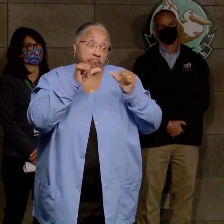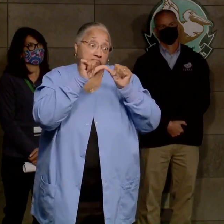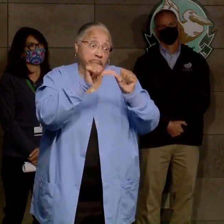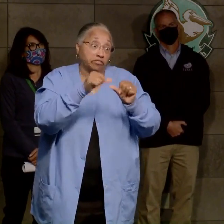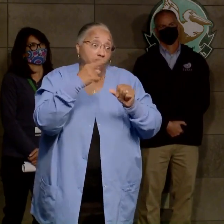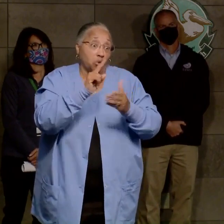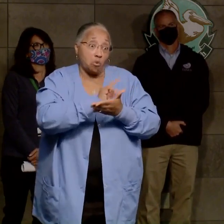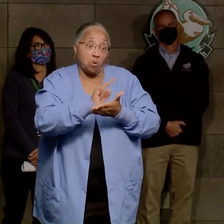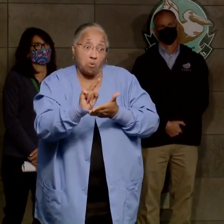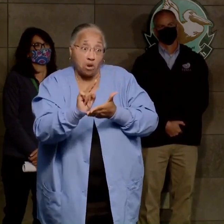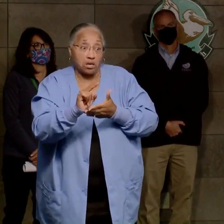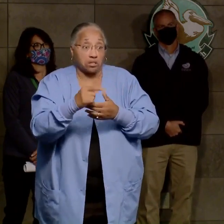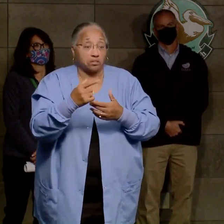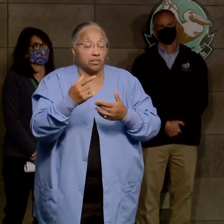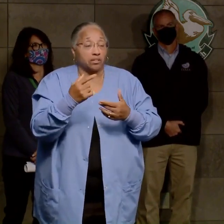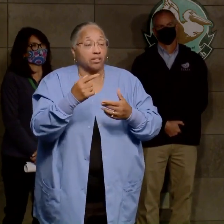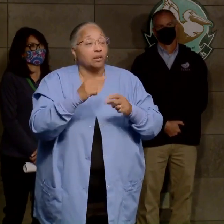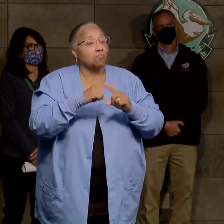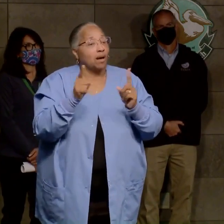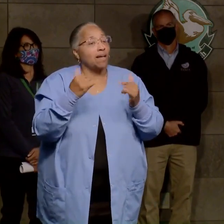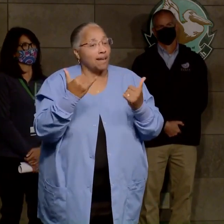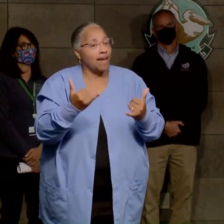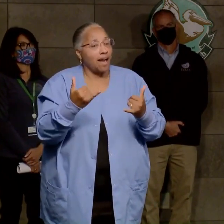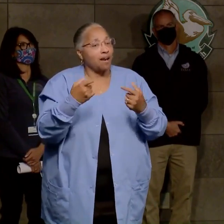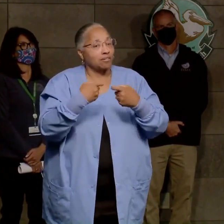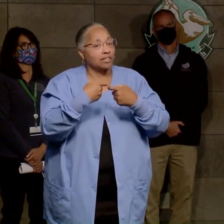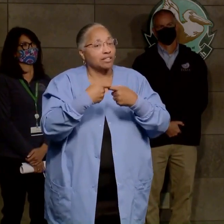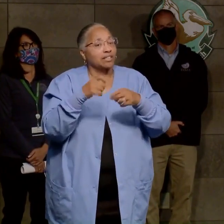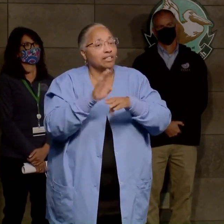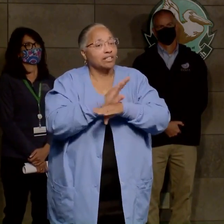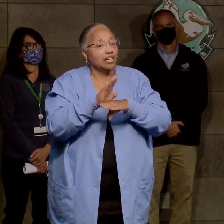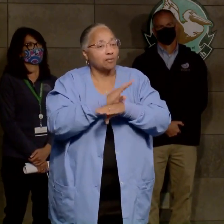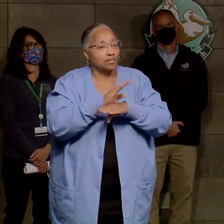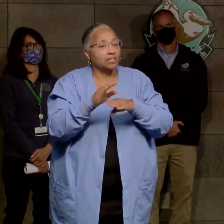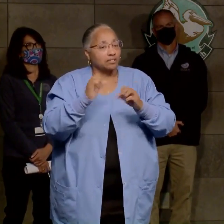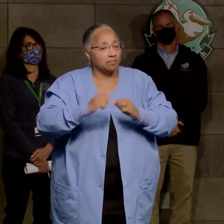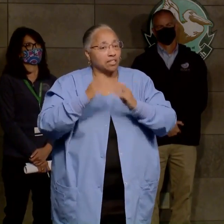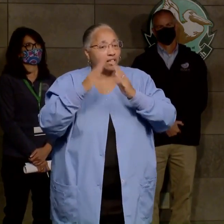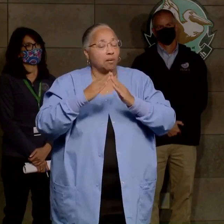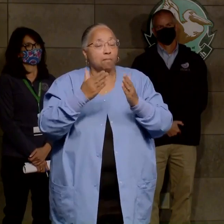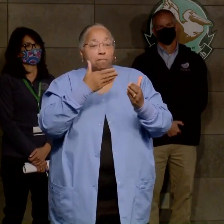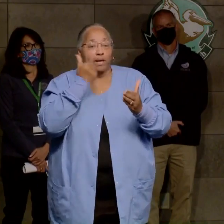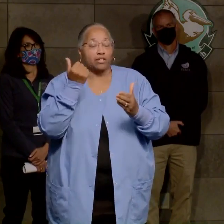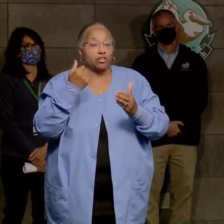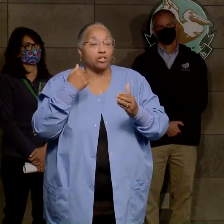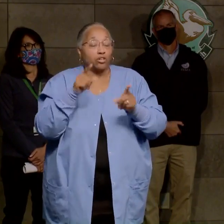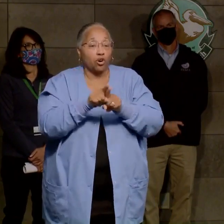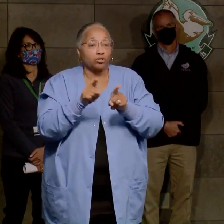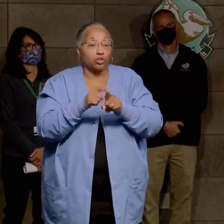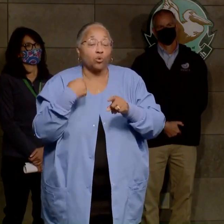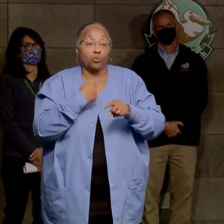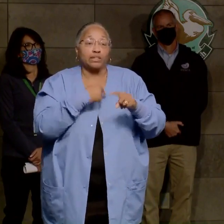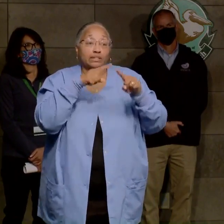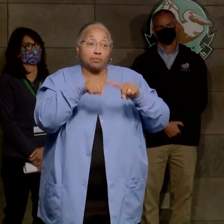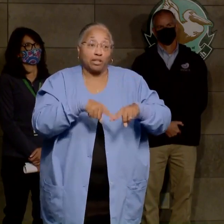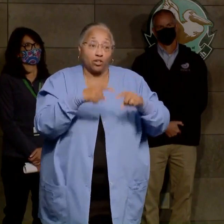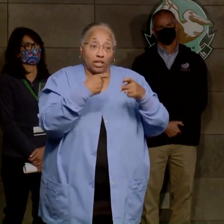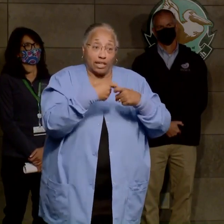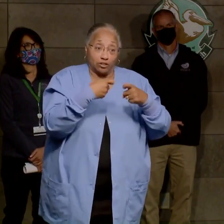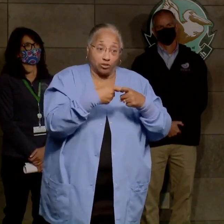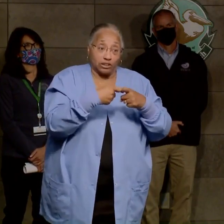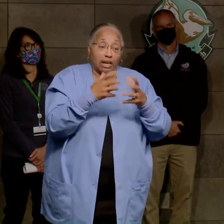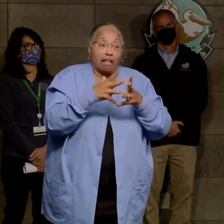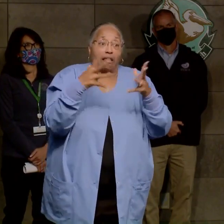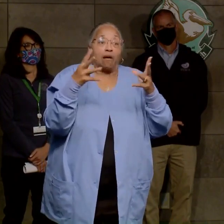companies have gotten much better at restoring power, and so people really want them to come back on. And the other thing is we rely on that electricity for things now that we didn't